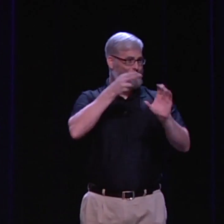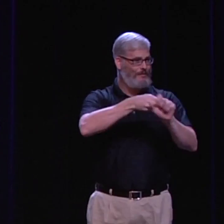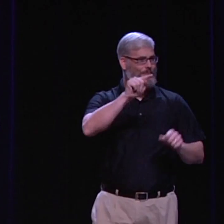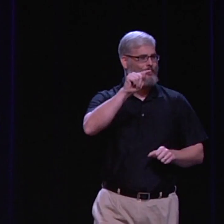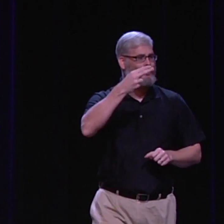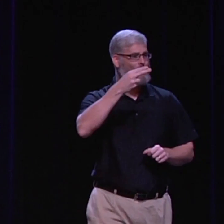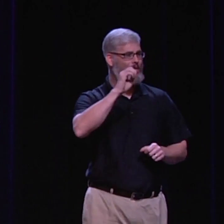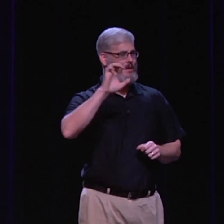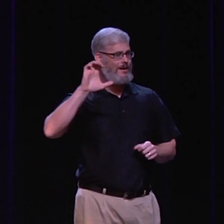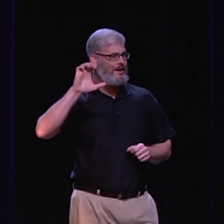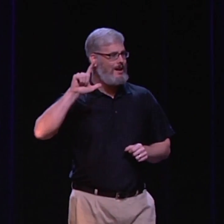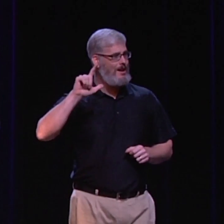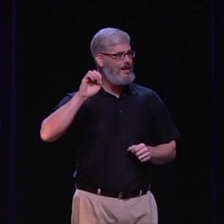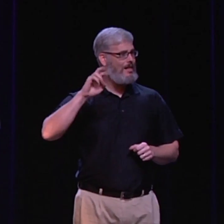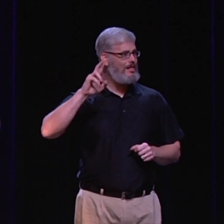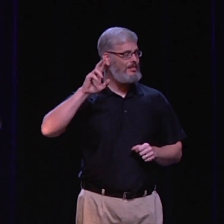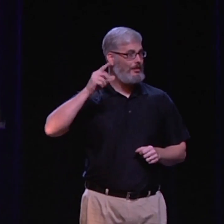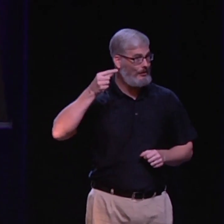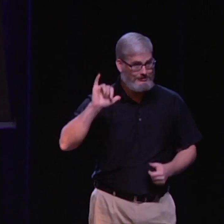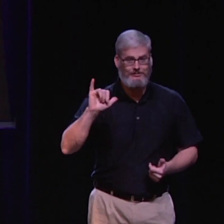And this is something that I was wrestling with for a long time.